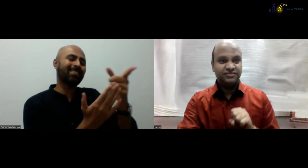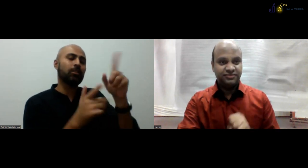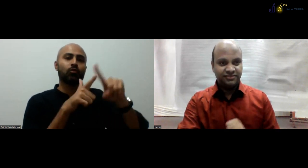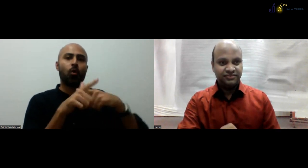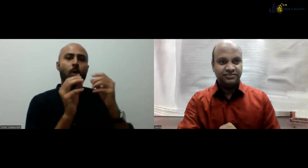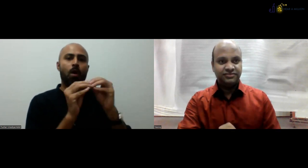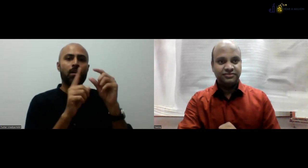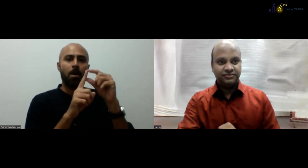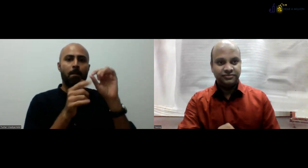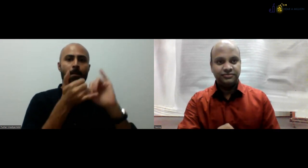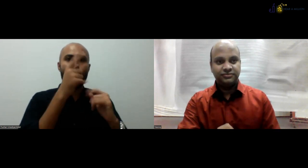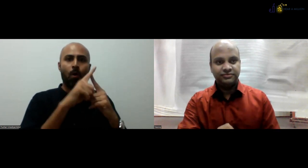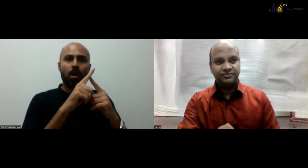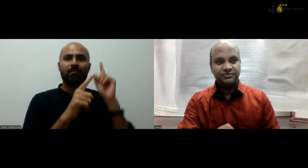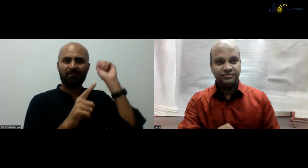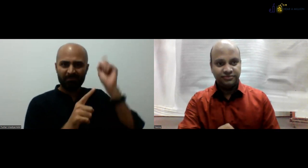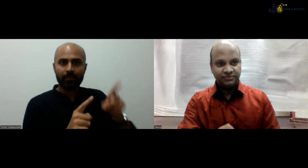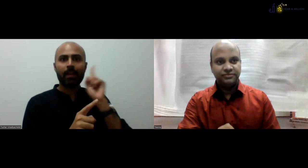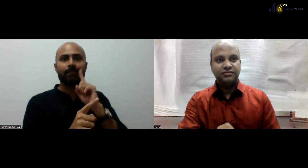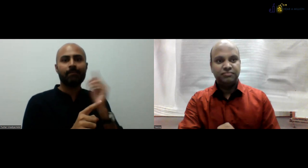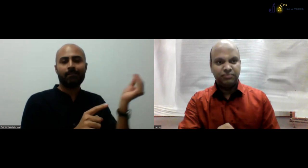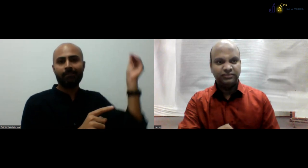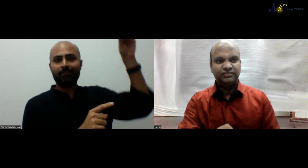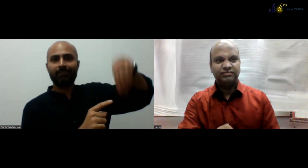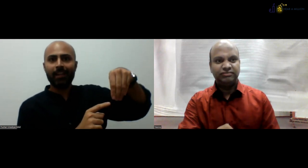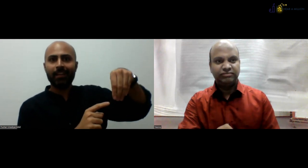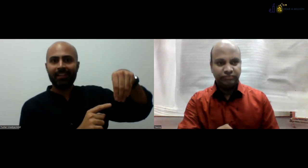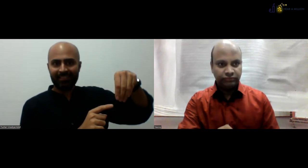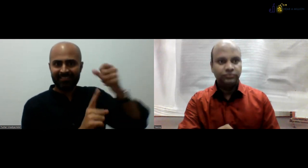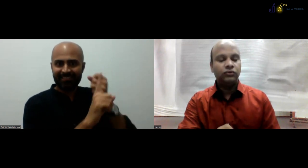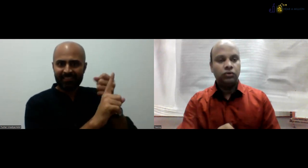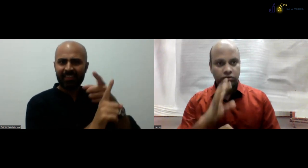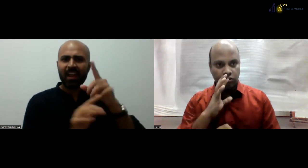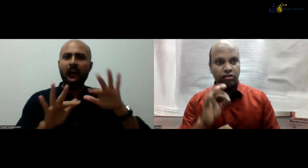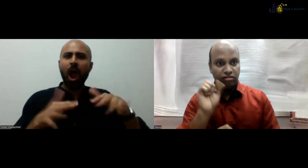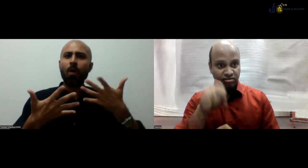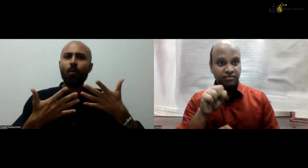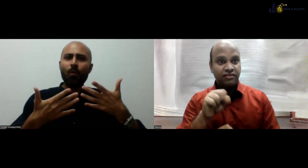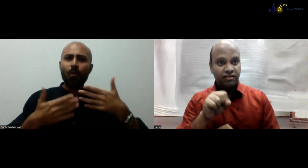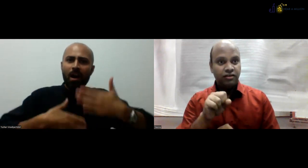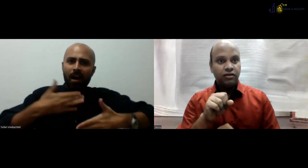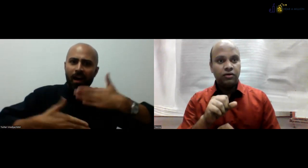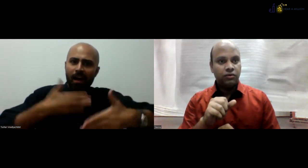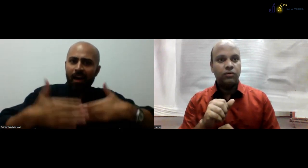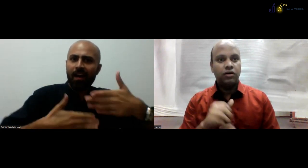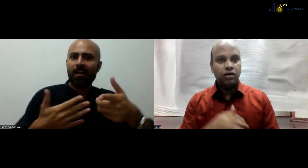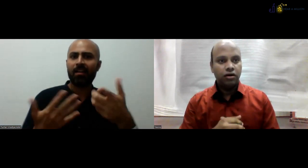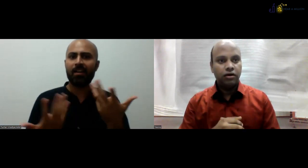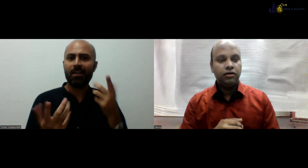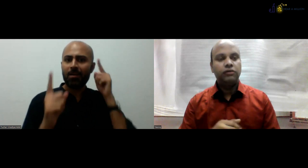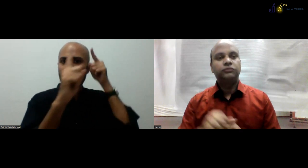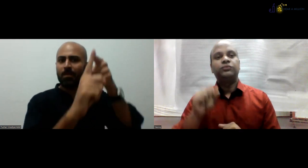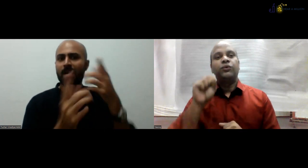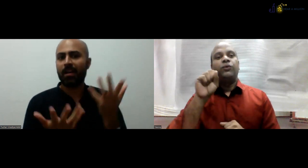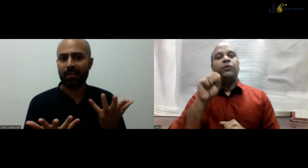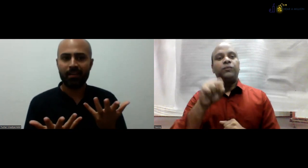government for the post of a deaf teacher. Have you been advocating for it?